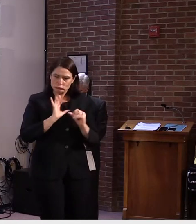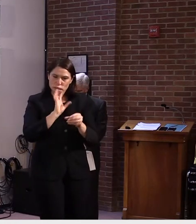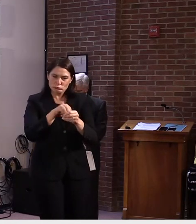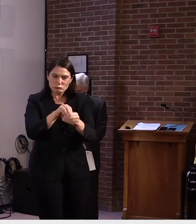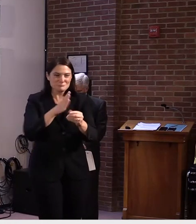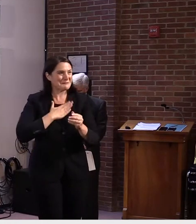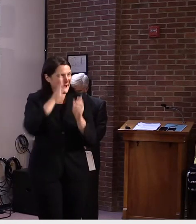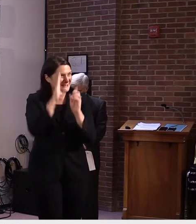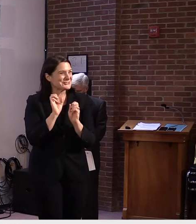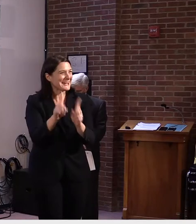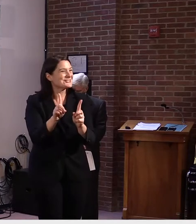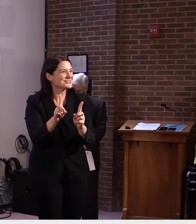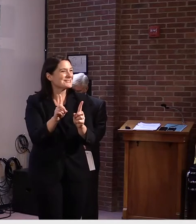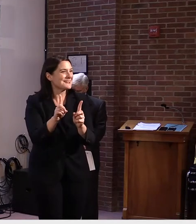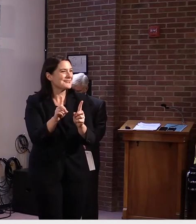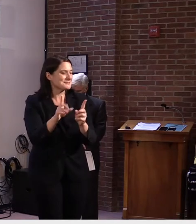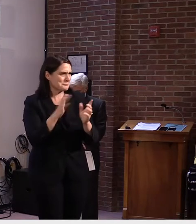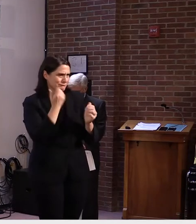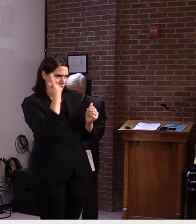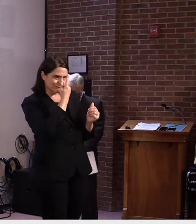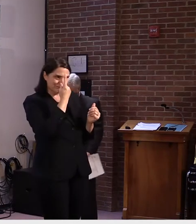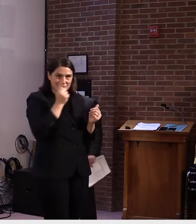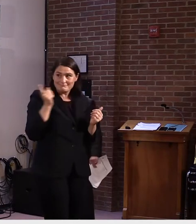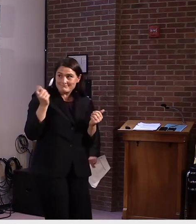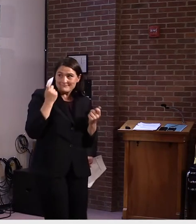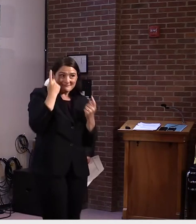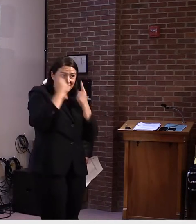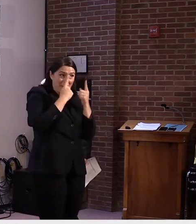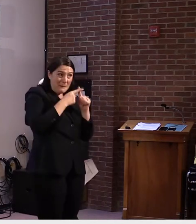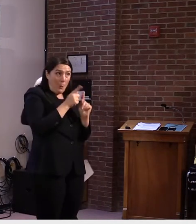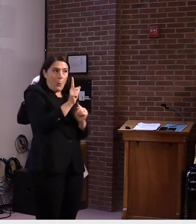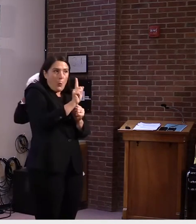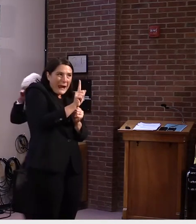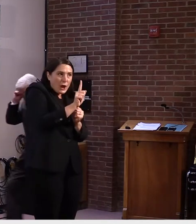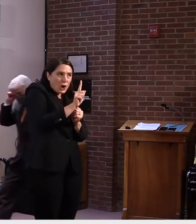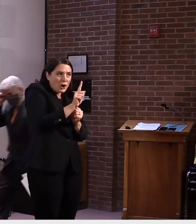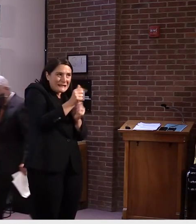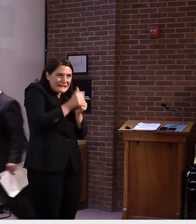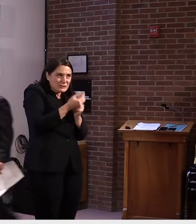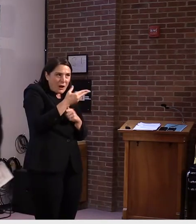ethos is going to be playing into your plan to set up these additional childcare facilities.